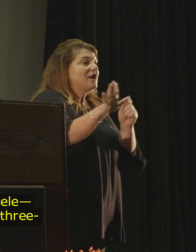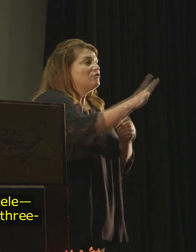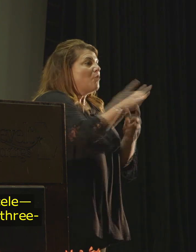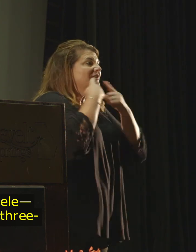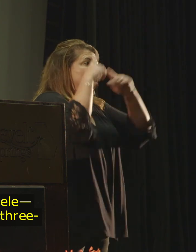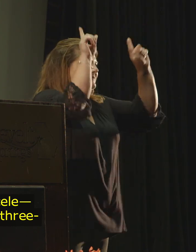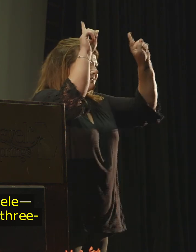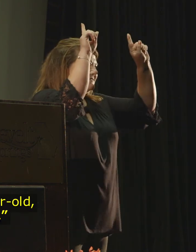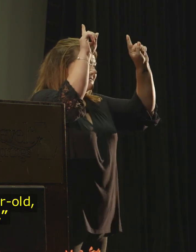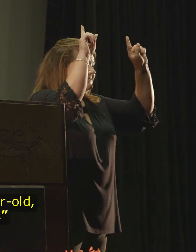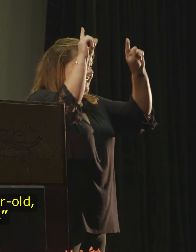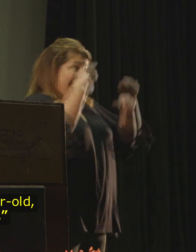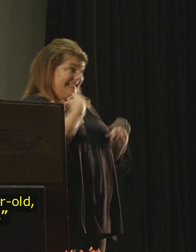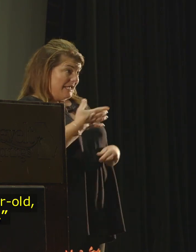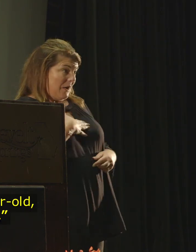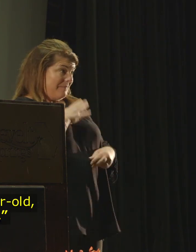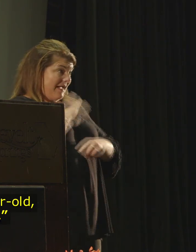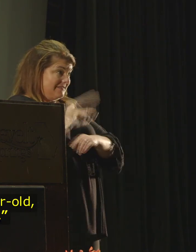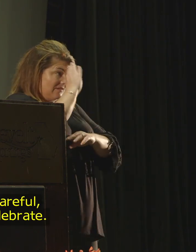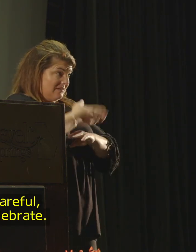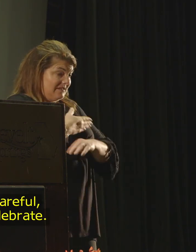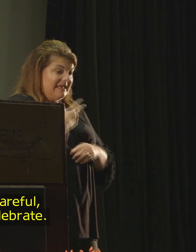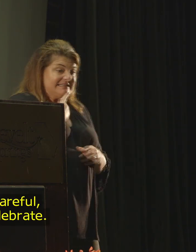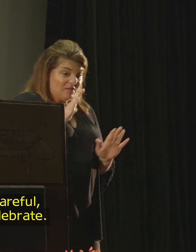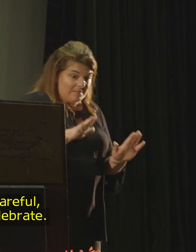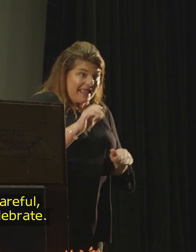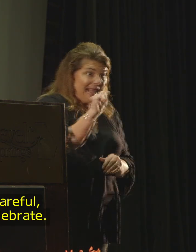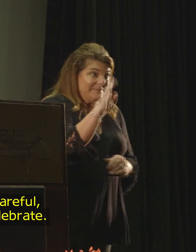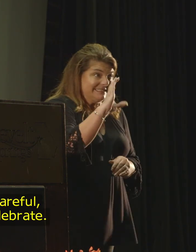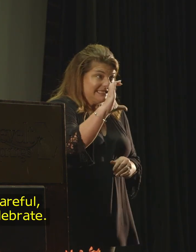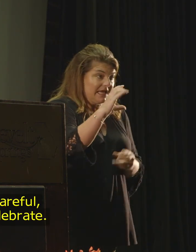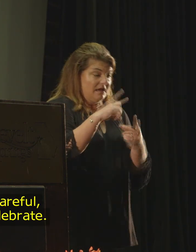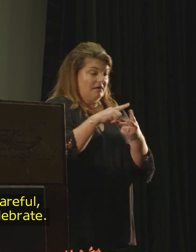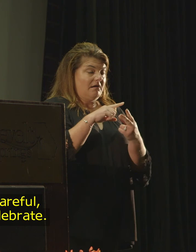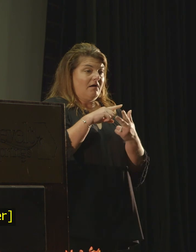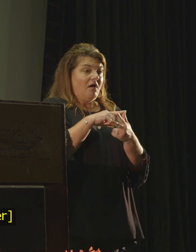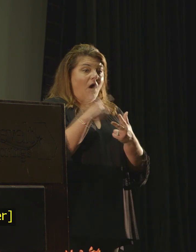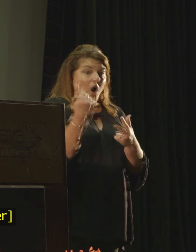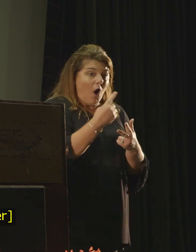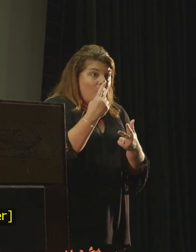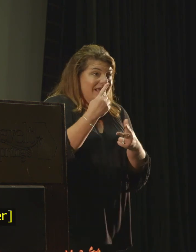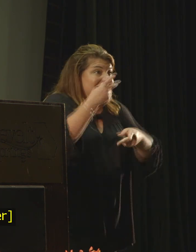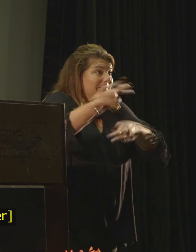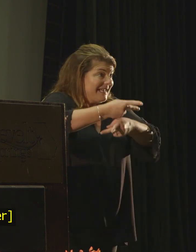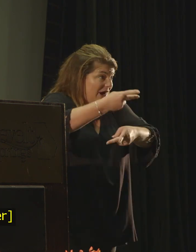As I tell my three and six year old, ABC. Always be careful. But please celebrate.